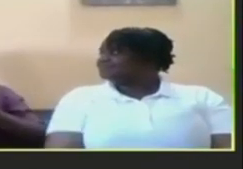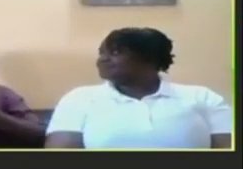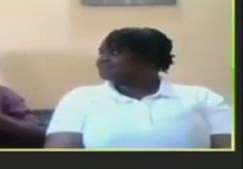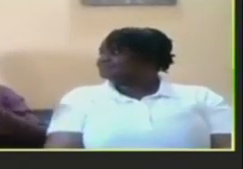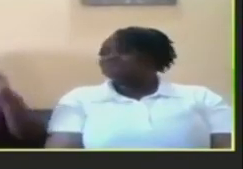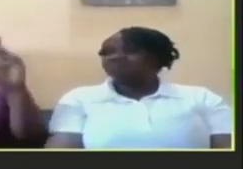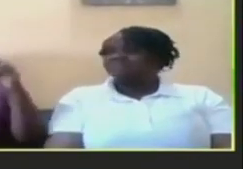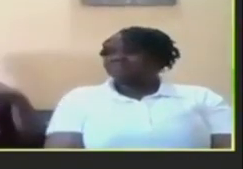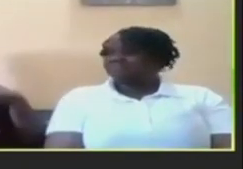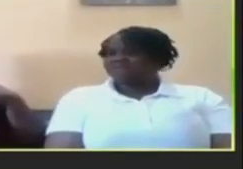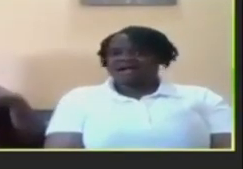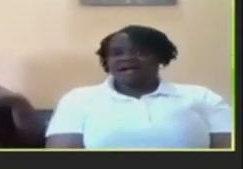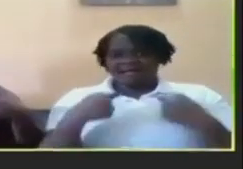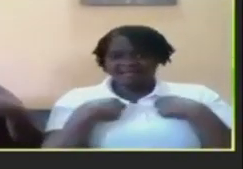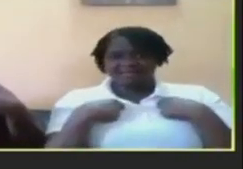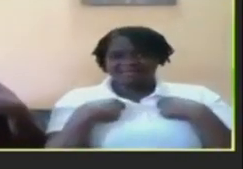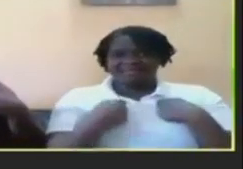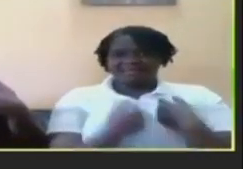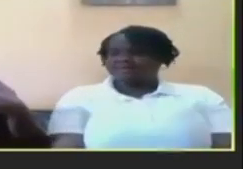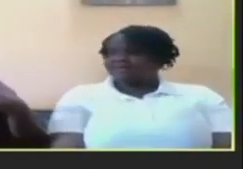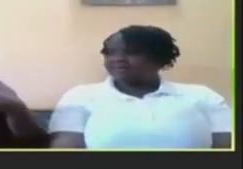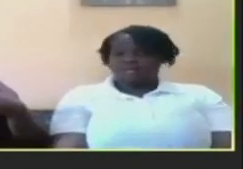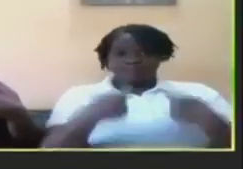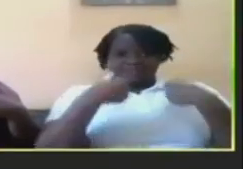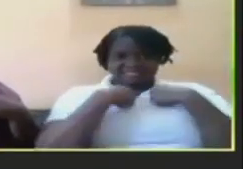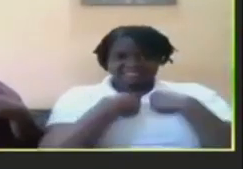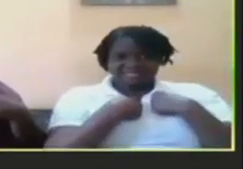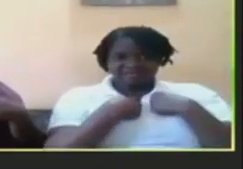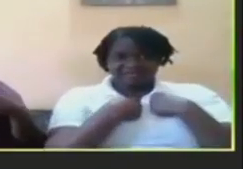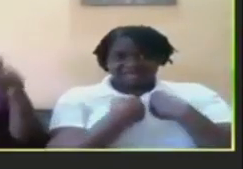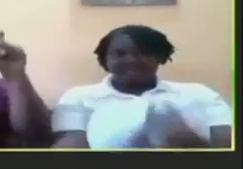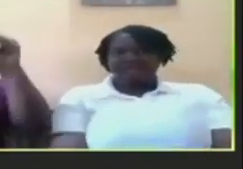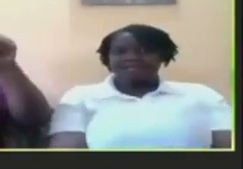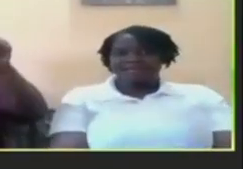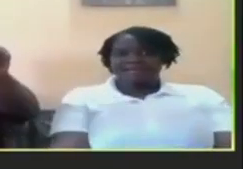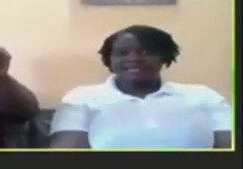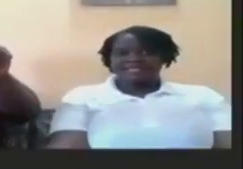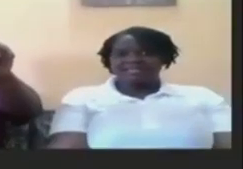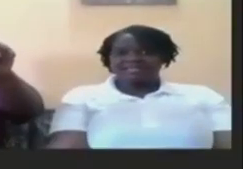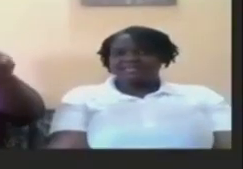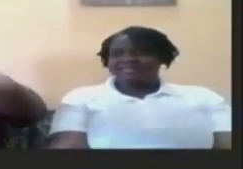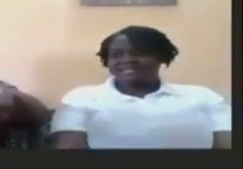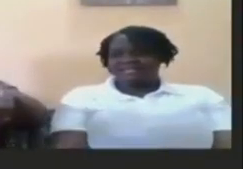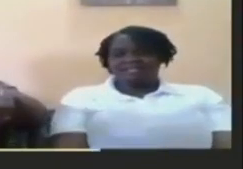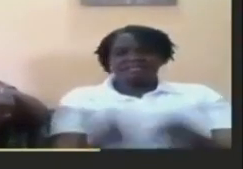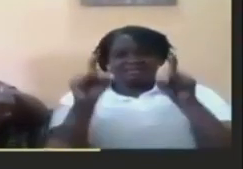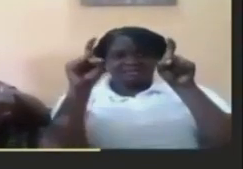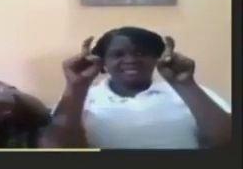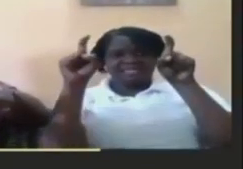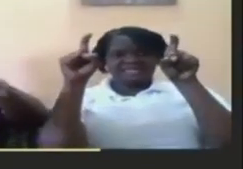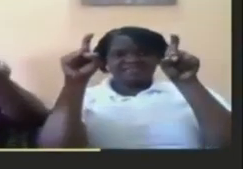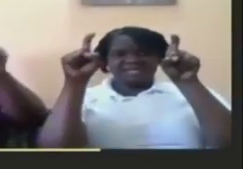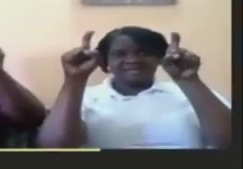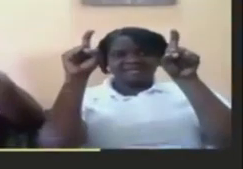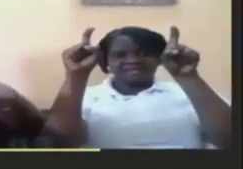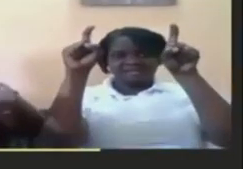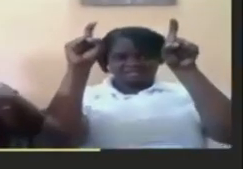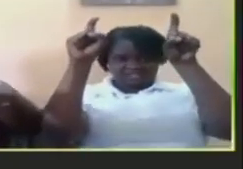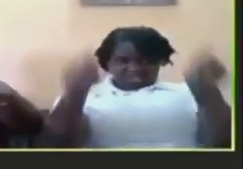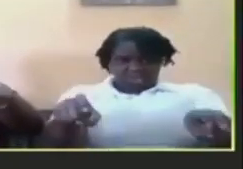in point to yourself i right you need index finger curved down